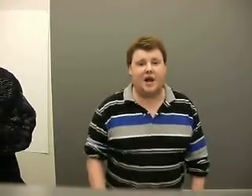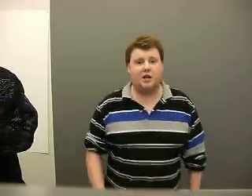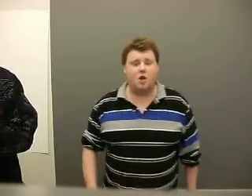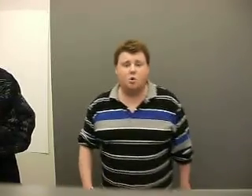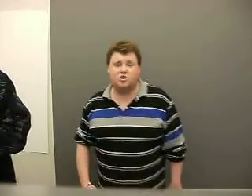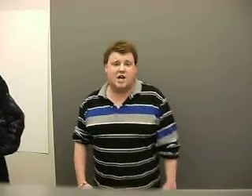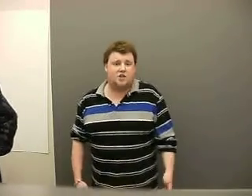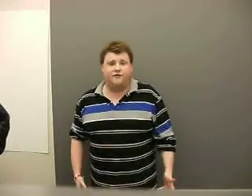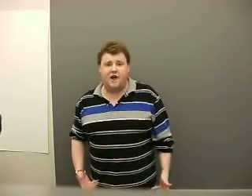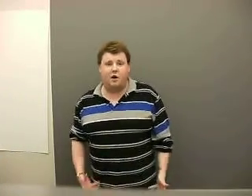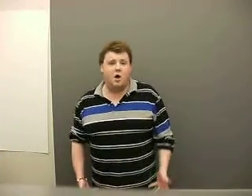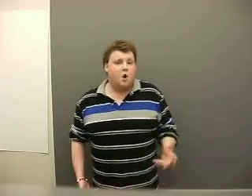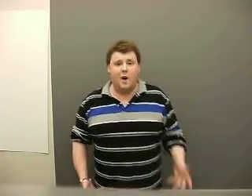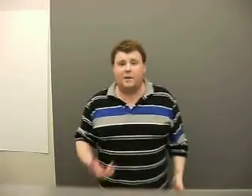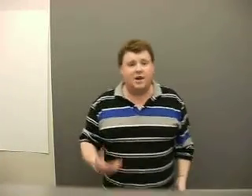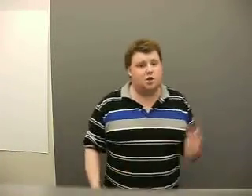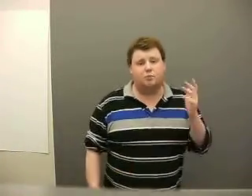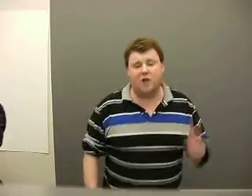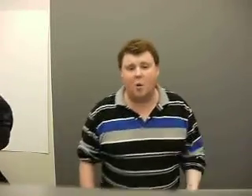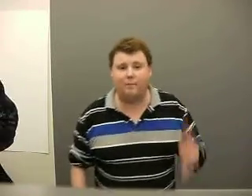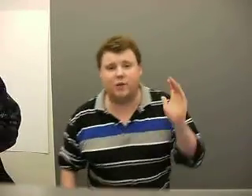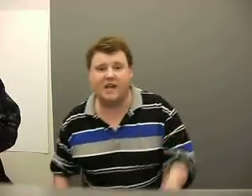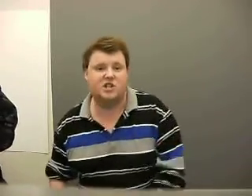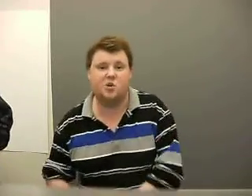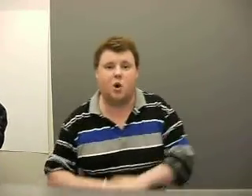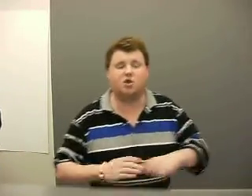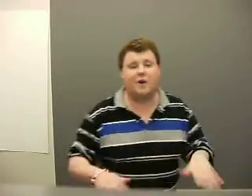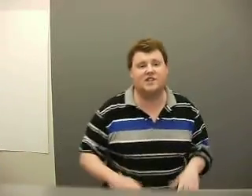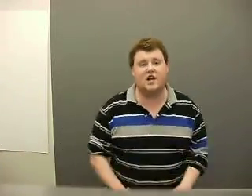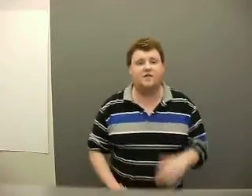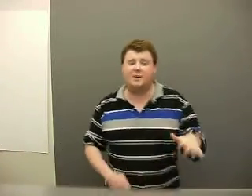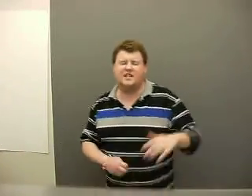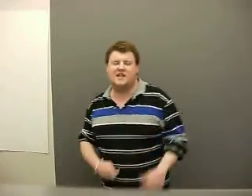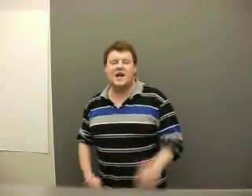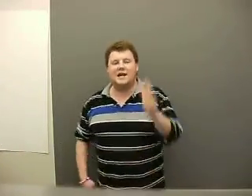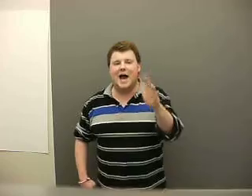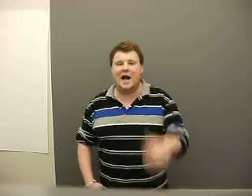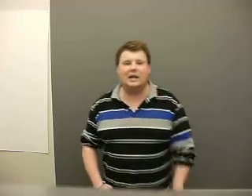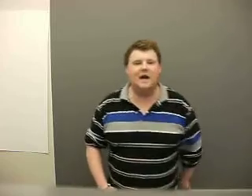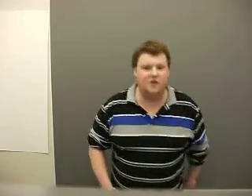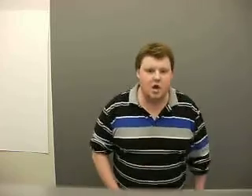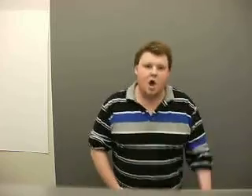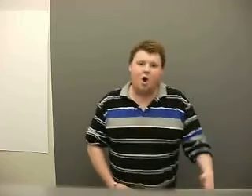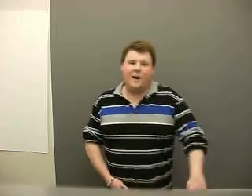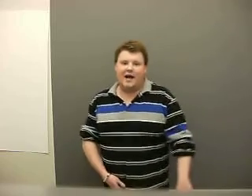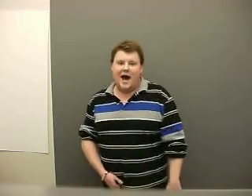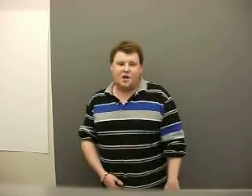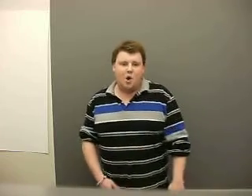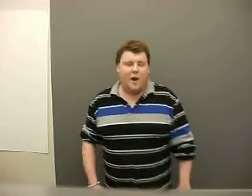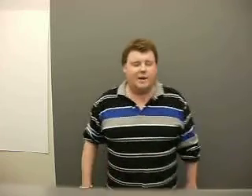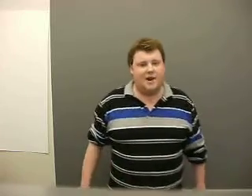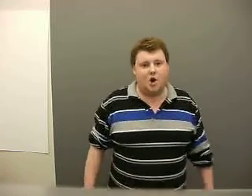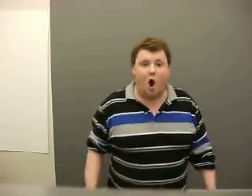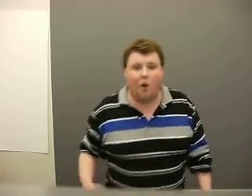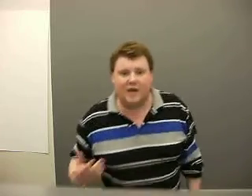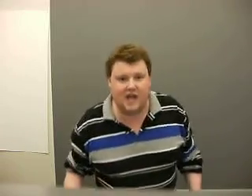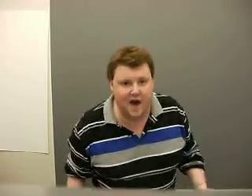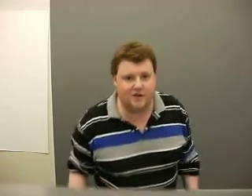knows that you fail. Wait a minute. You blow up like this. The world trades. Look, this ain't 9-11. Oh my god. Wait a minute. Are we in heaven?